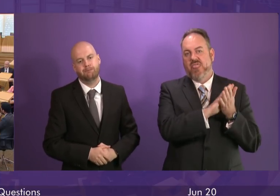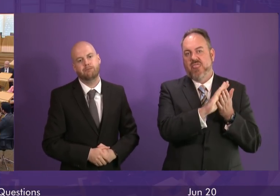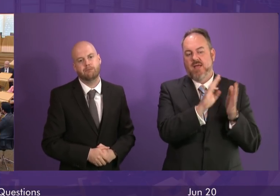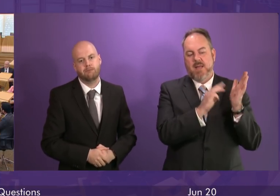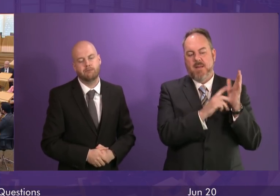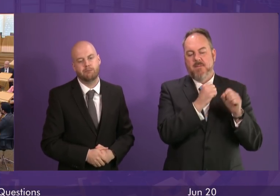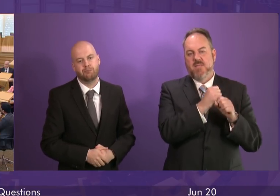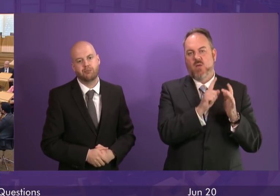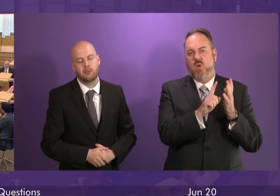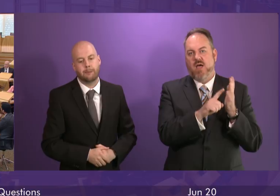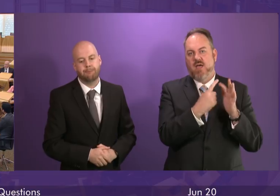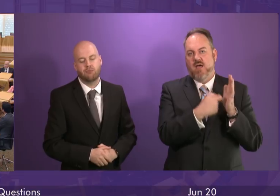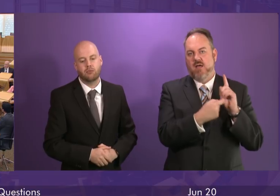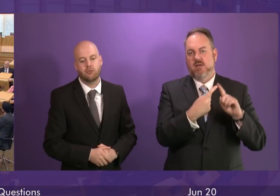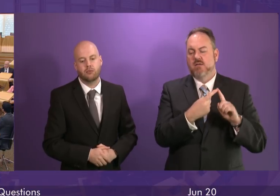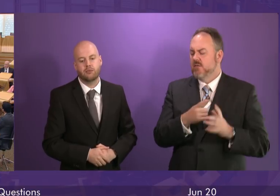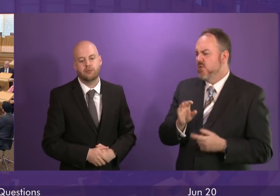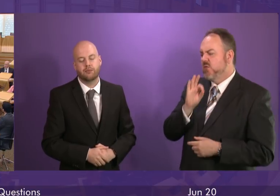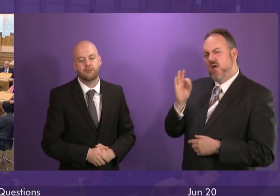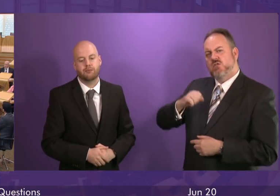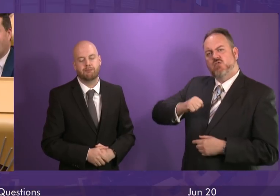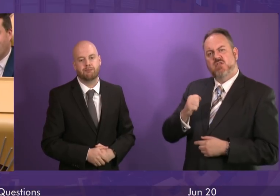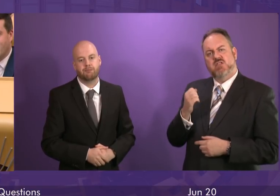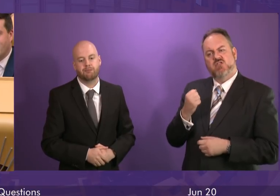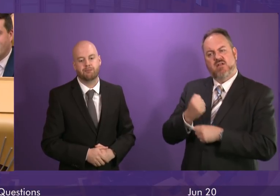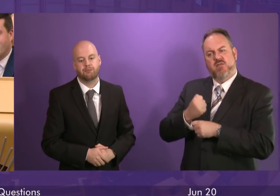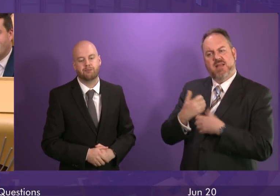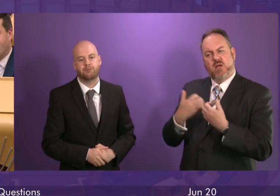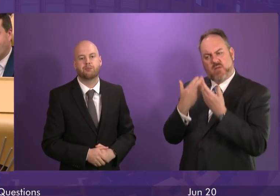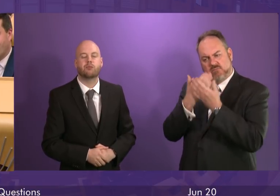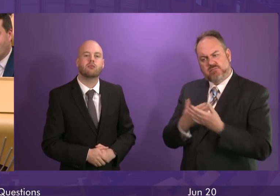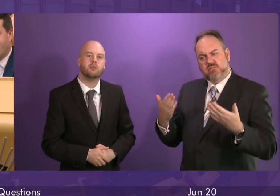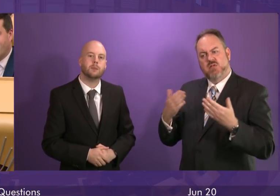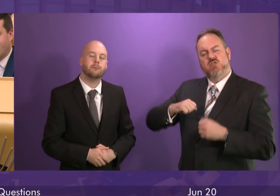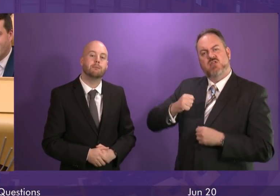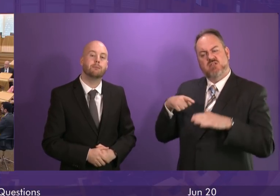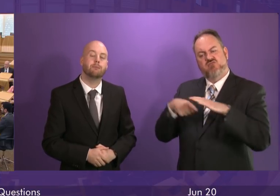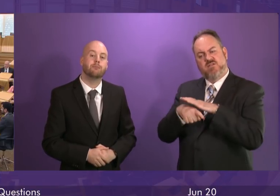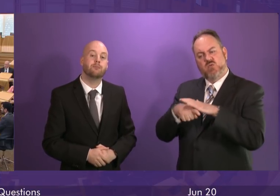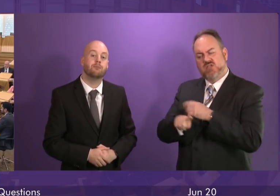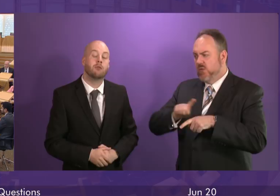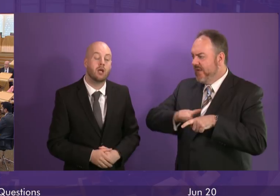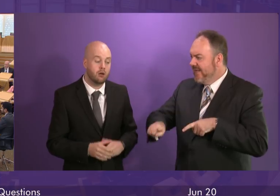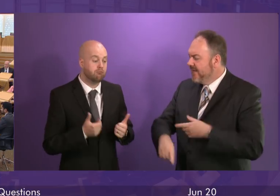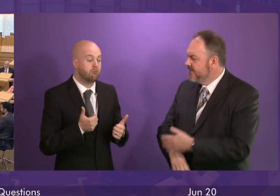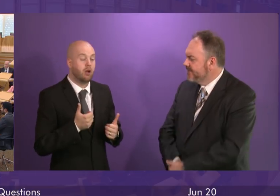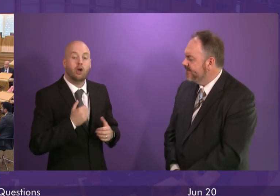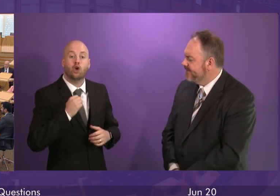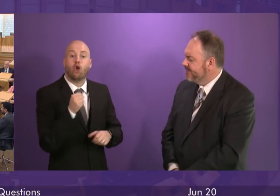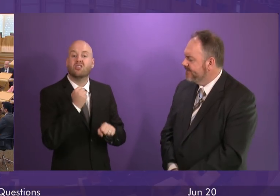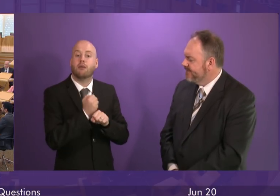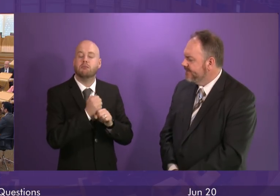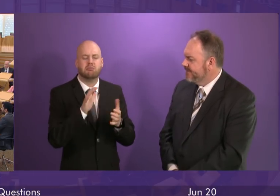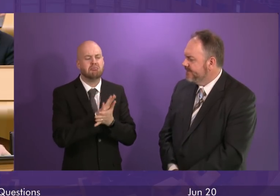Presiding officer to ask the First Minister how the Scottish Government is marking Refugee Week. First Minister. The Scottish Government is delighted to support